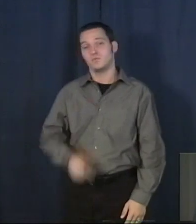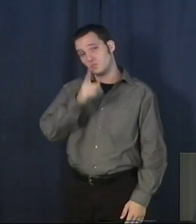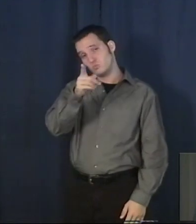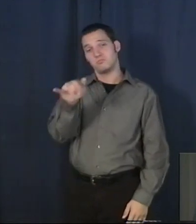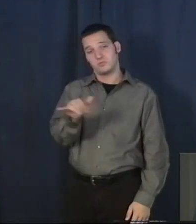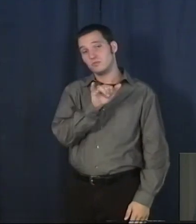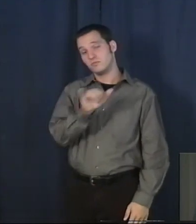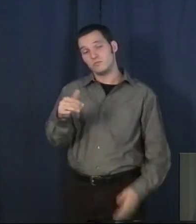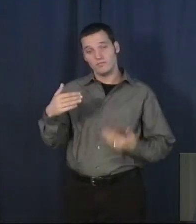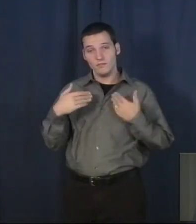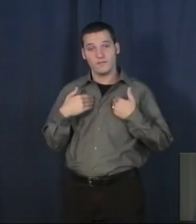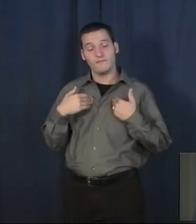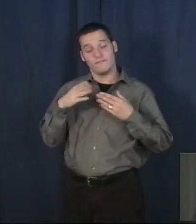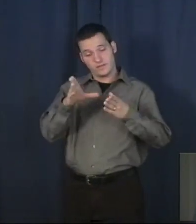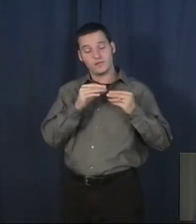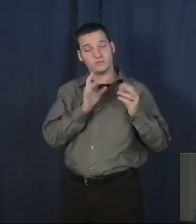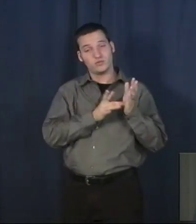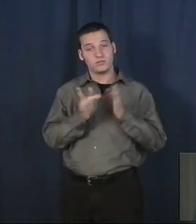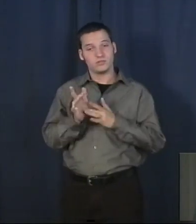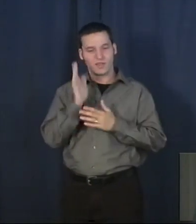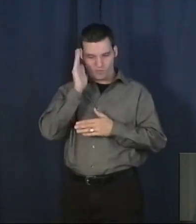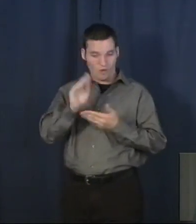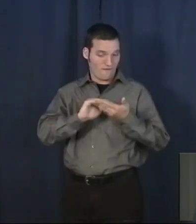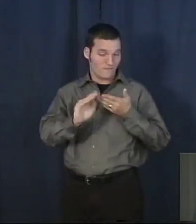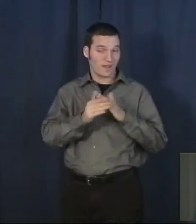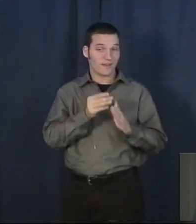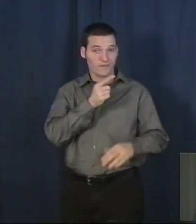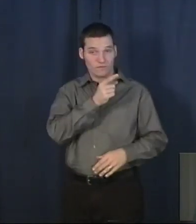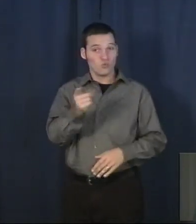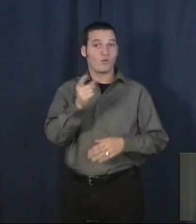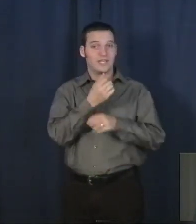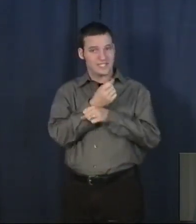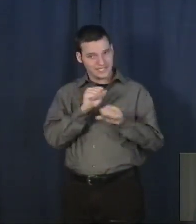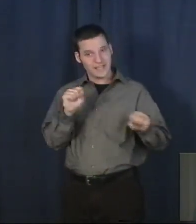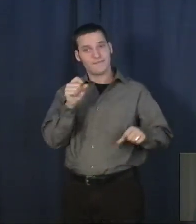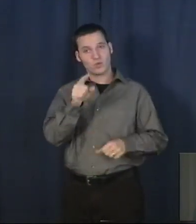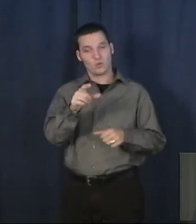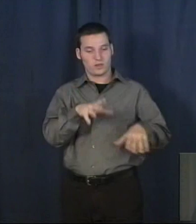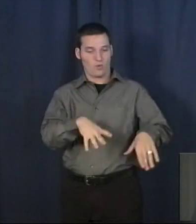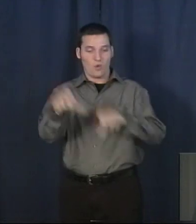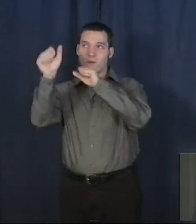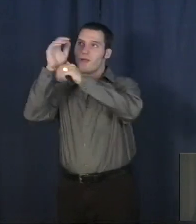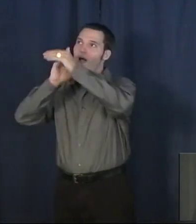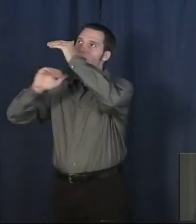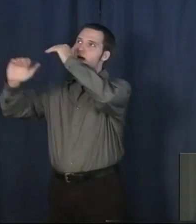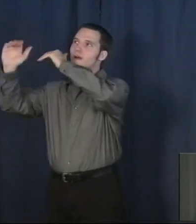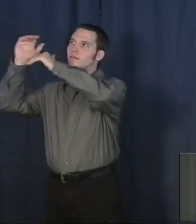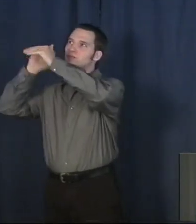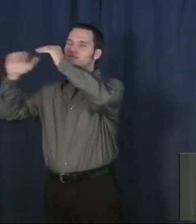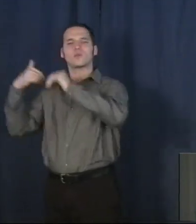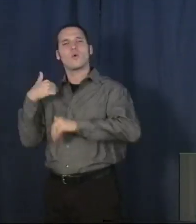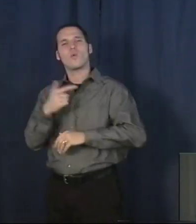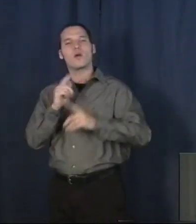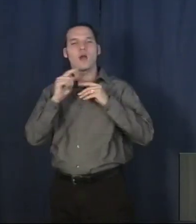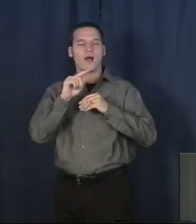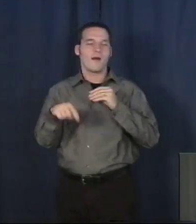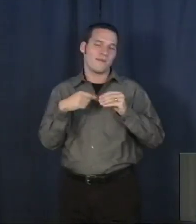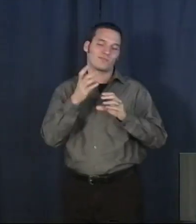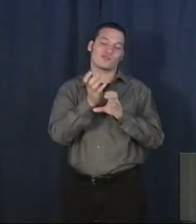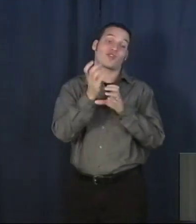now, He'll forgive your sin and save you and take you to heaven. In this session, we talk about creation and evolution and dinosaurs and carbon